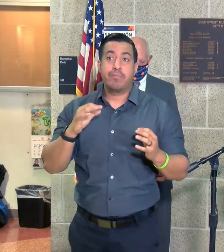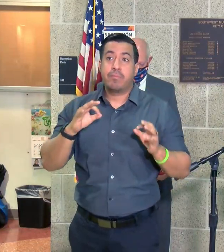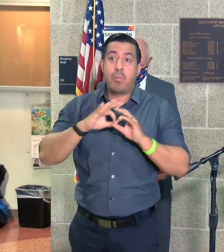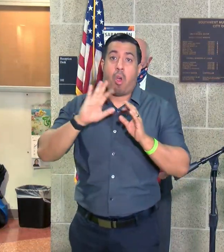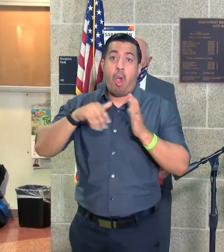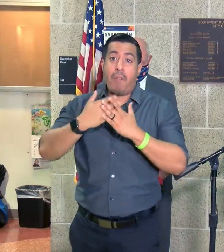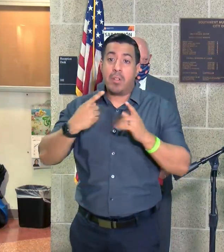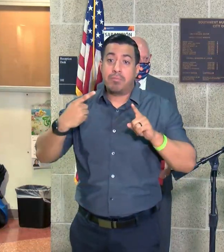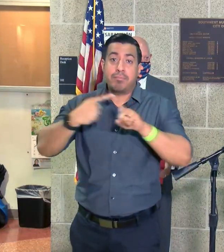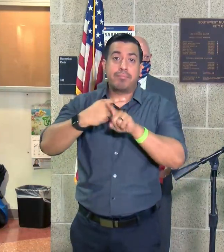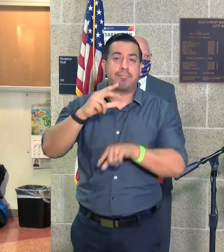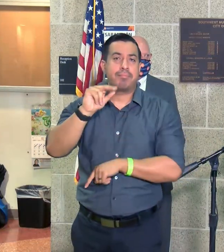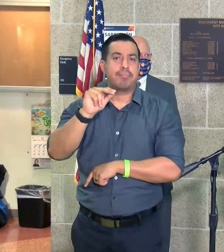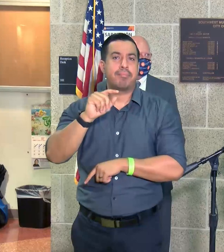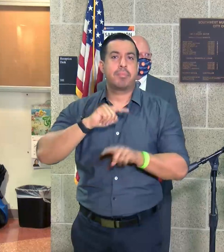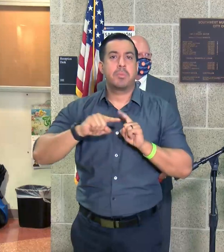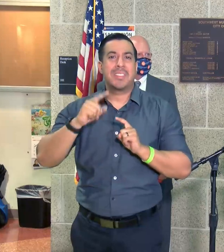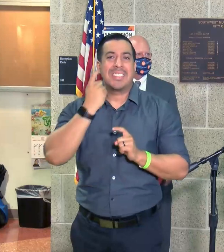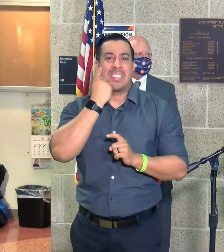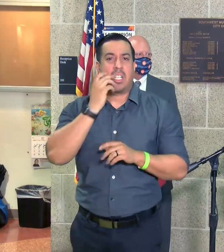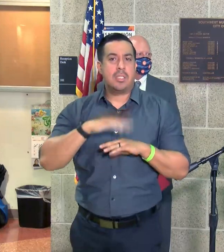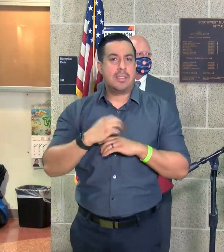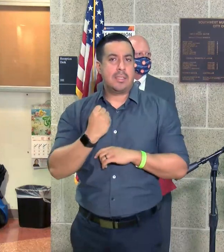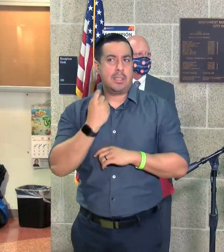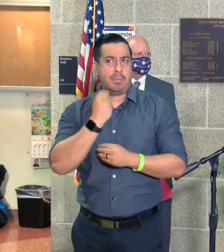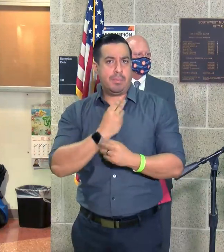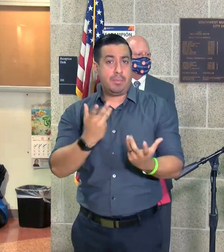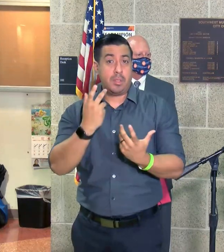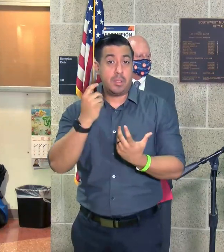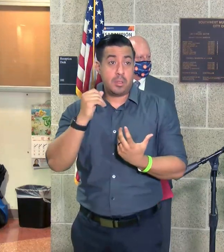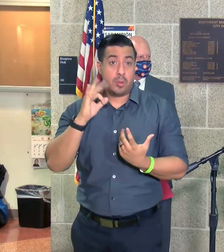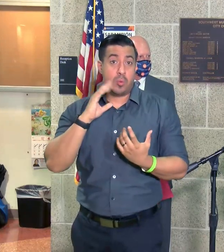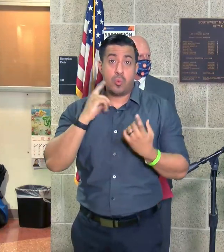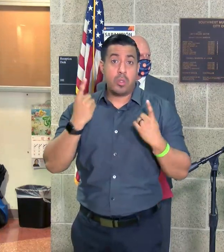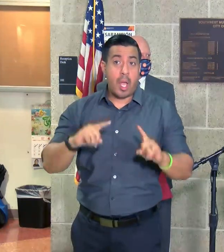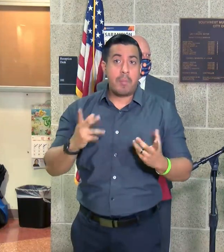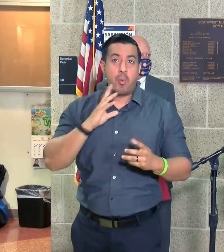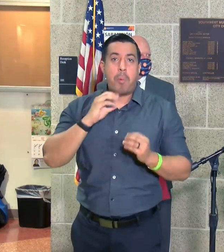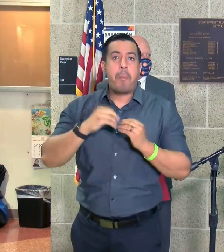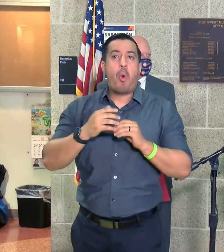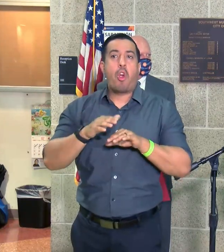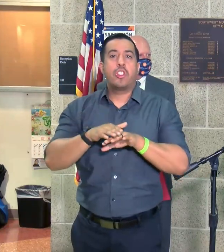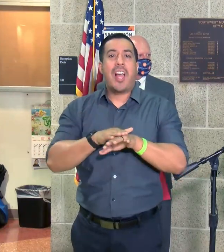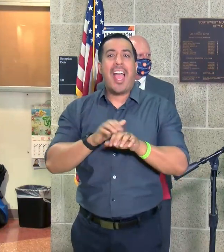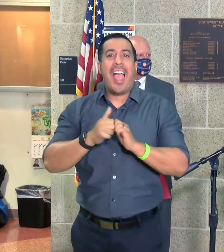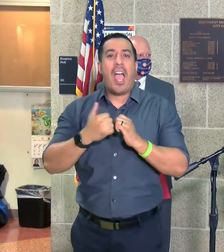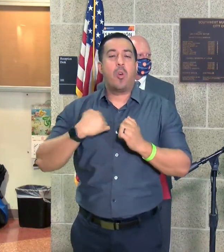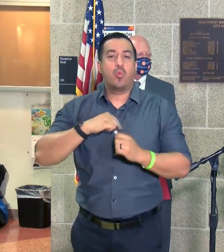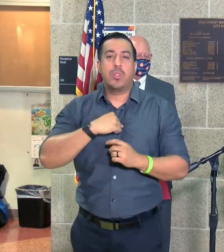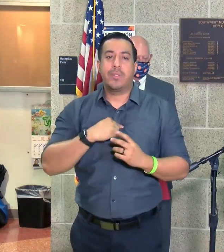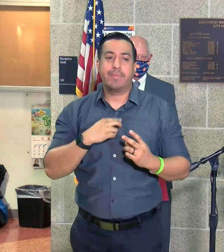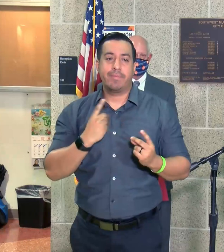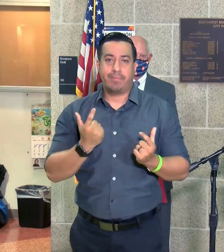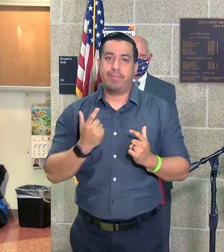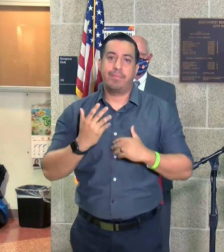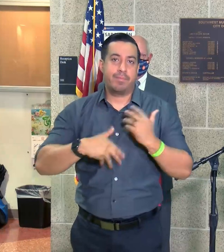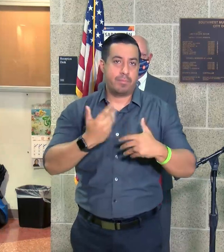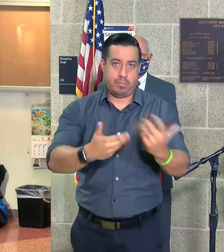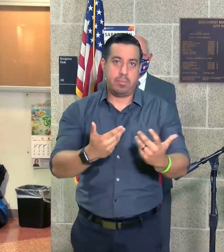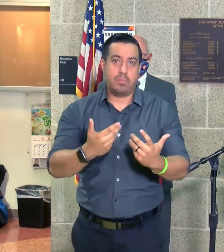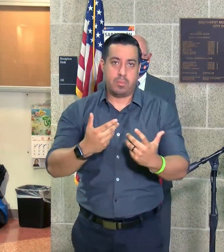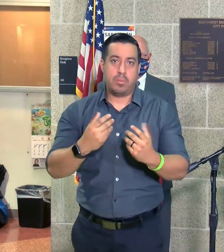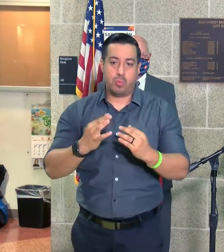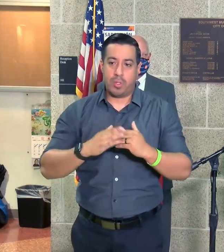disruptions. And as I indicated on Saturday, if anything, it will slow up how we ramp up, move